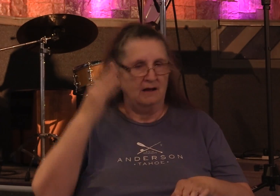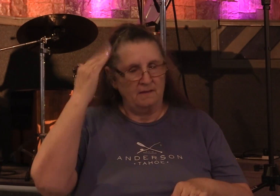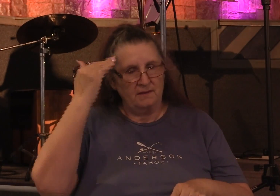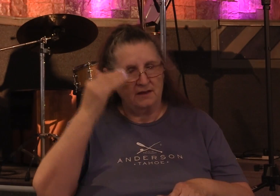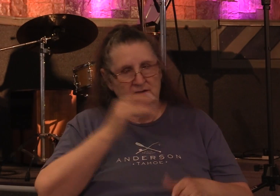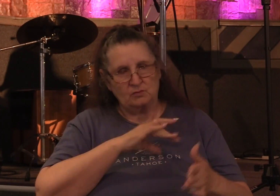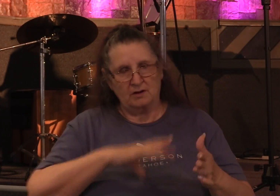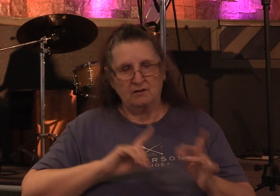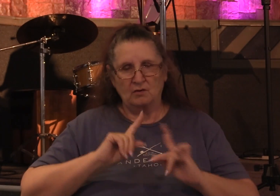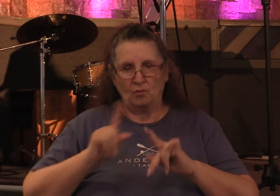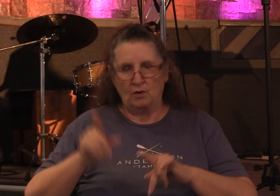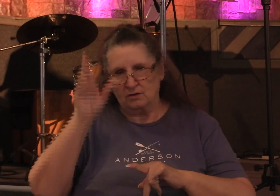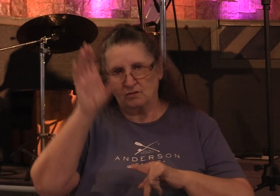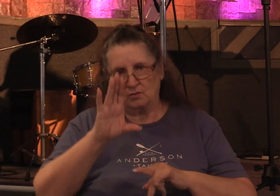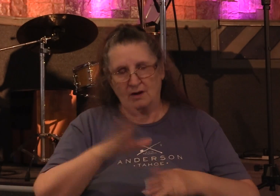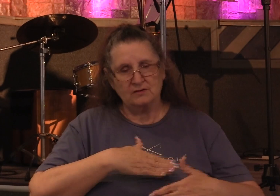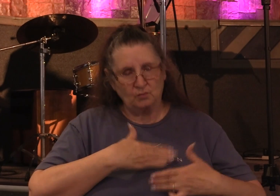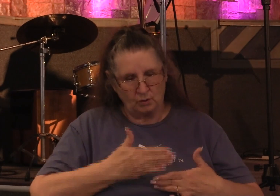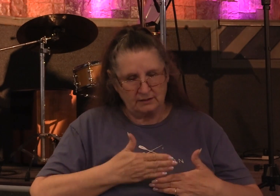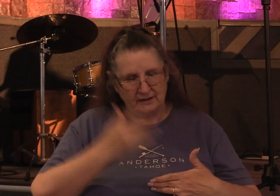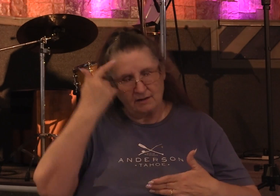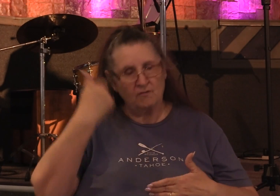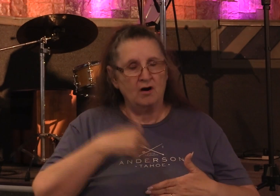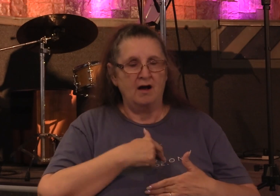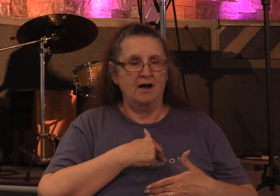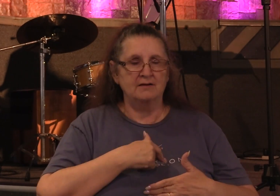cross and thank the Lord for that